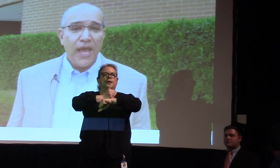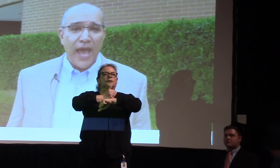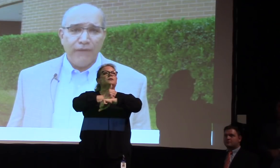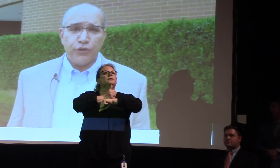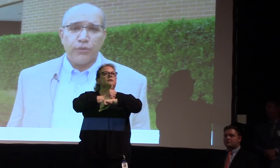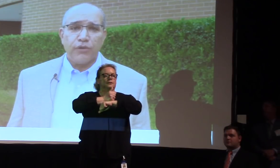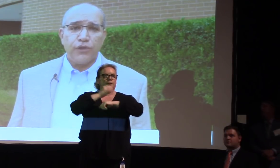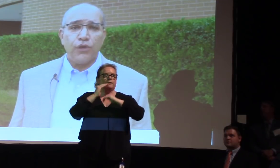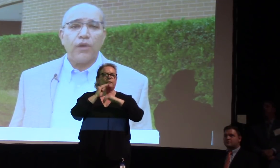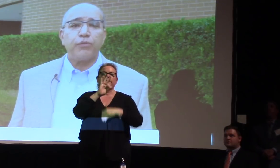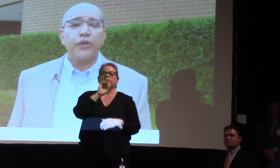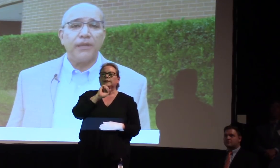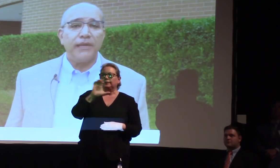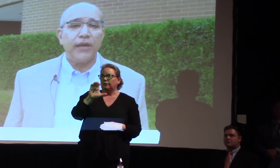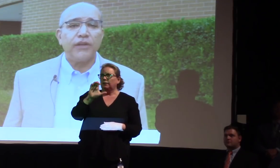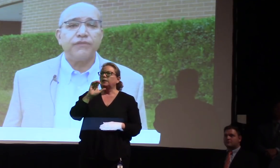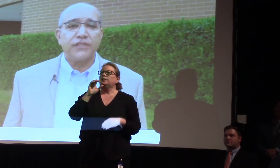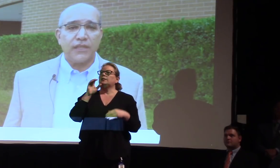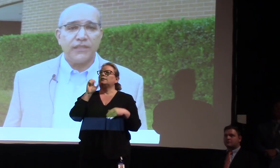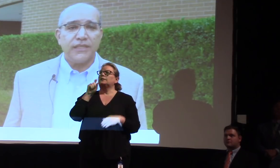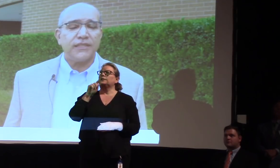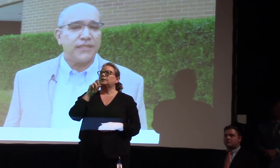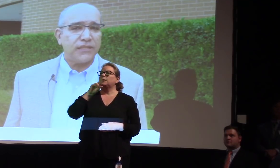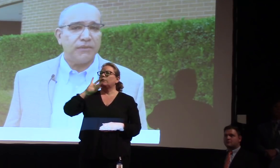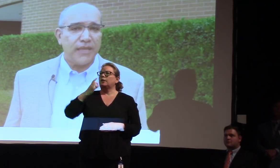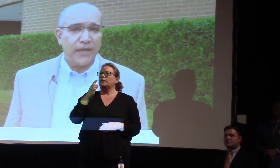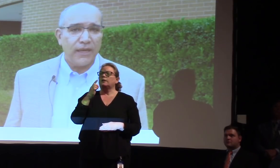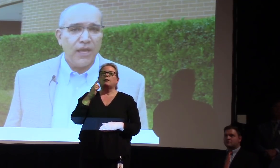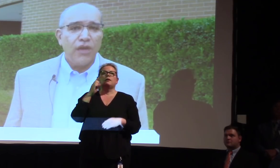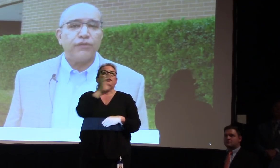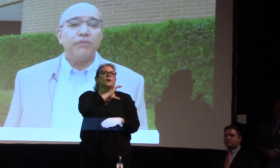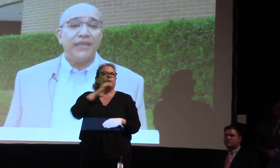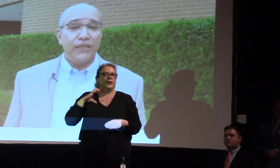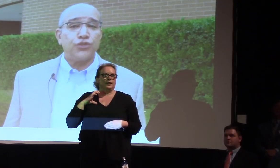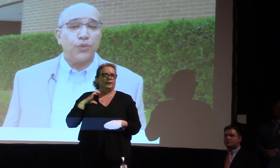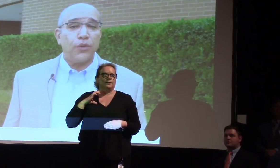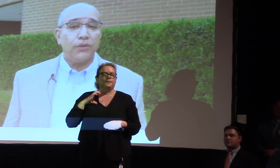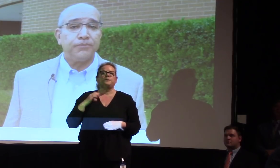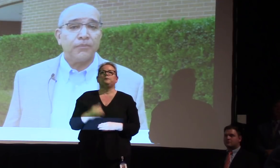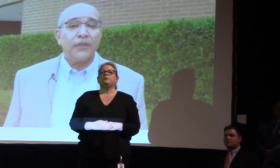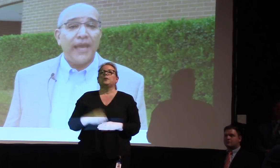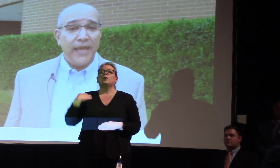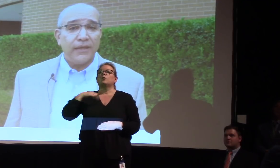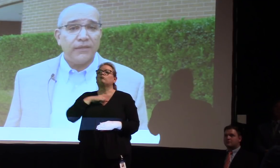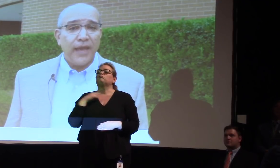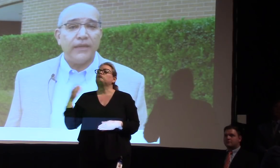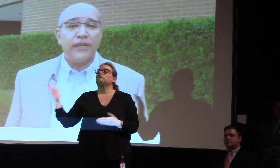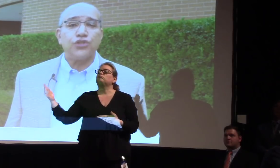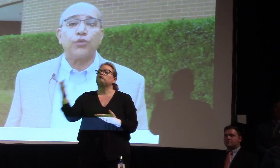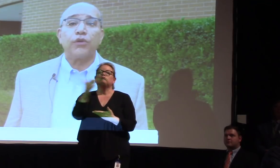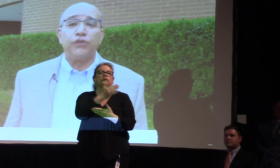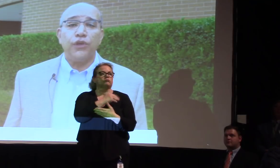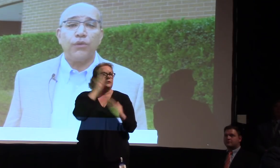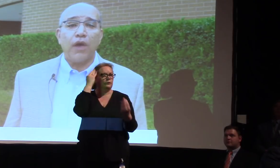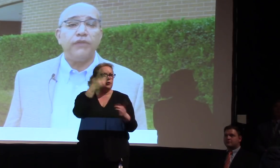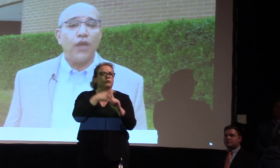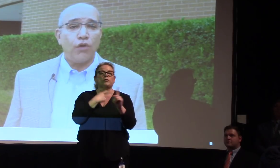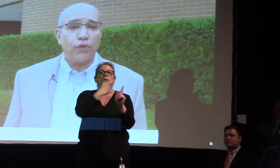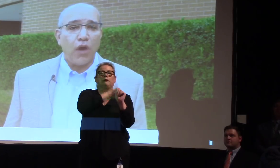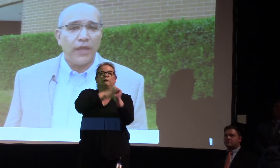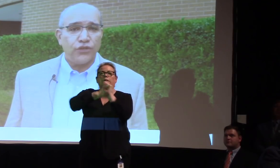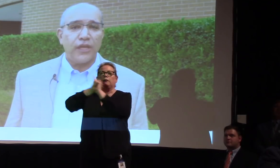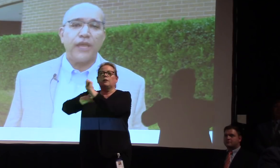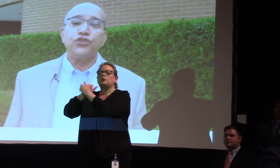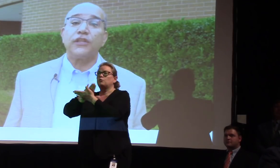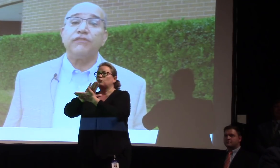after a review of preliminary facilities assessment data from each school and an initial review of the